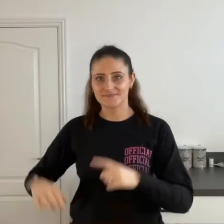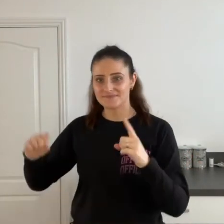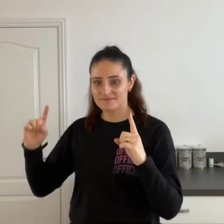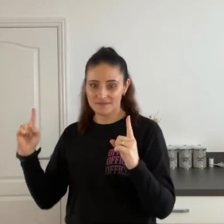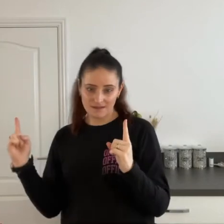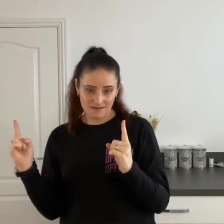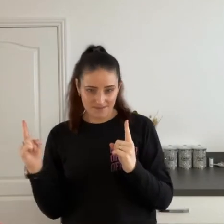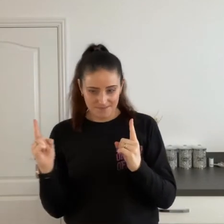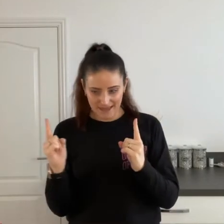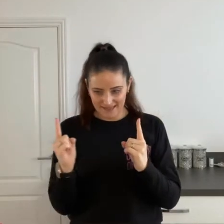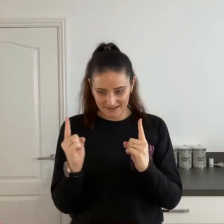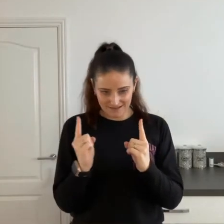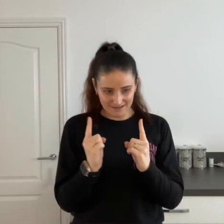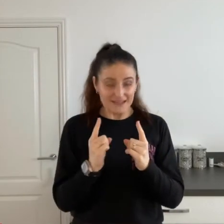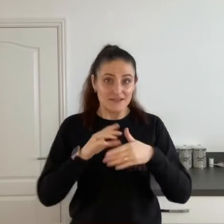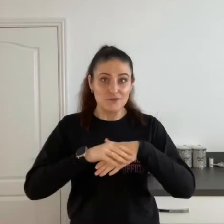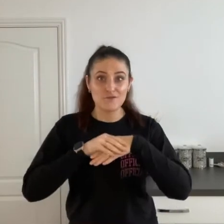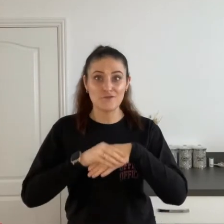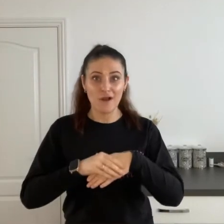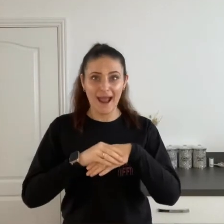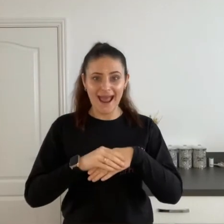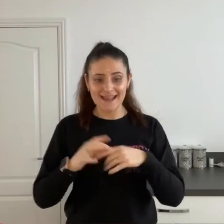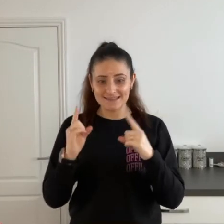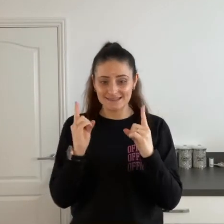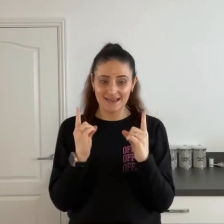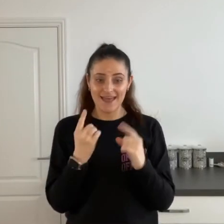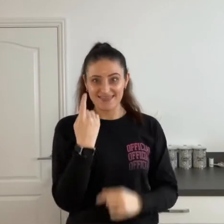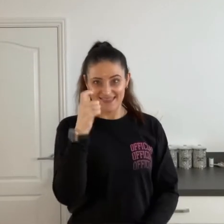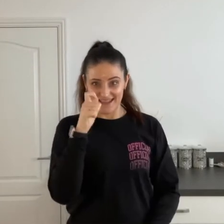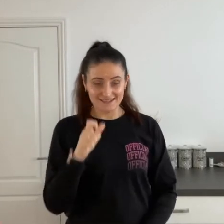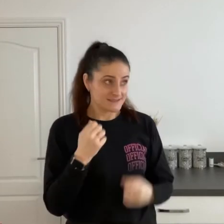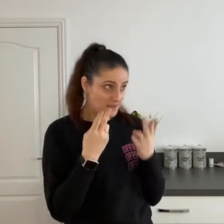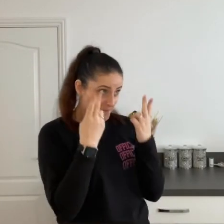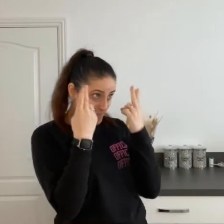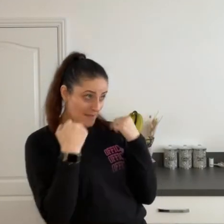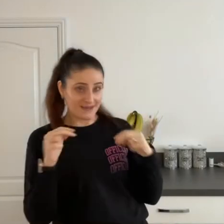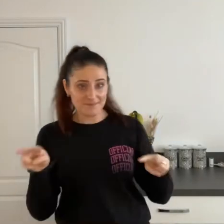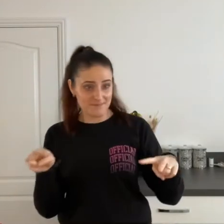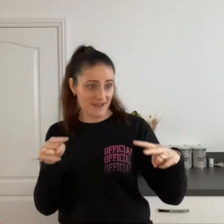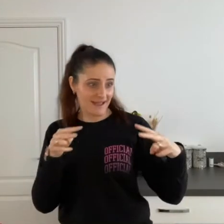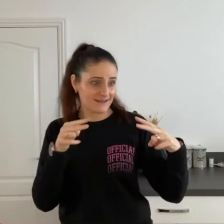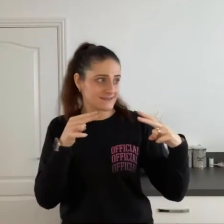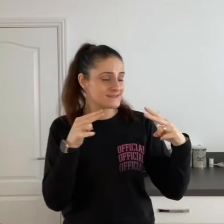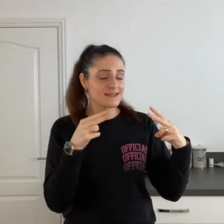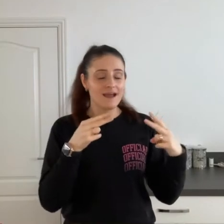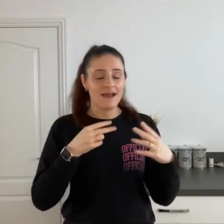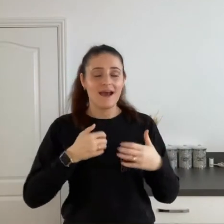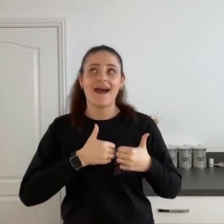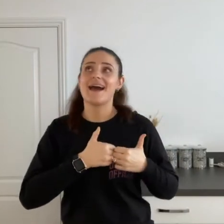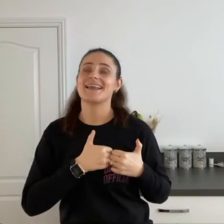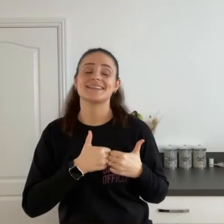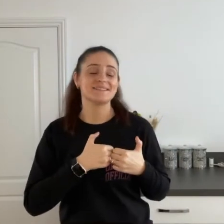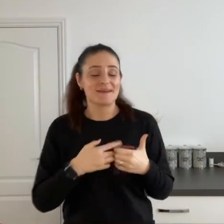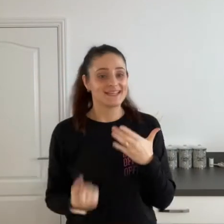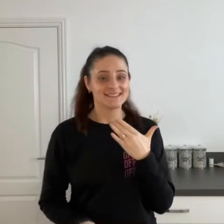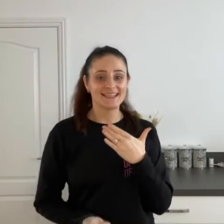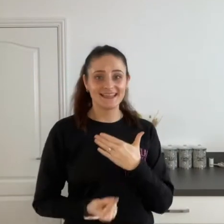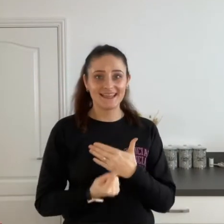Barely even friends Then somebody bends Unexpectedly